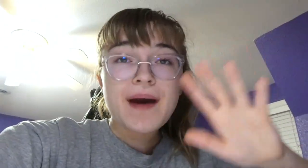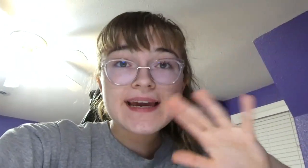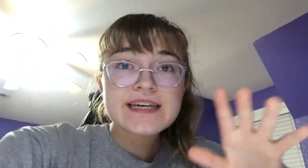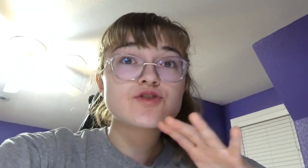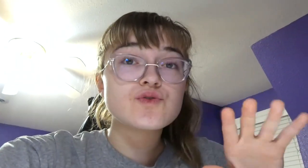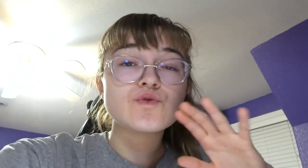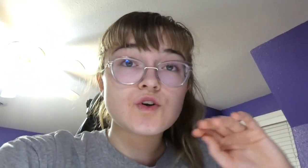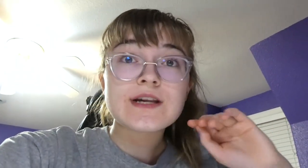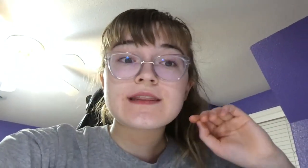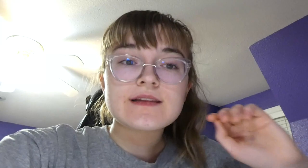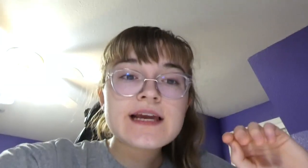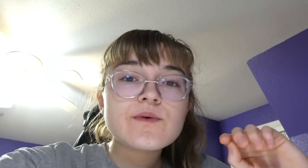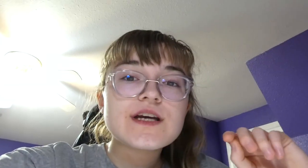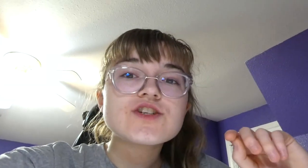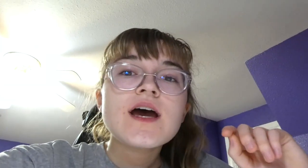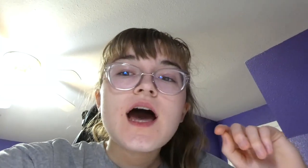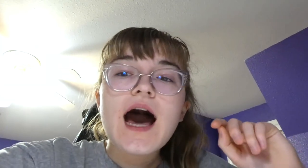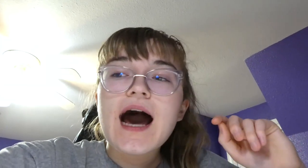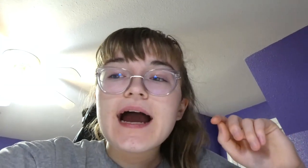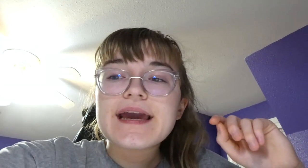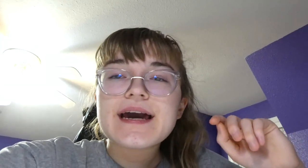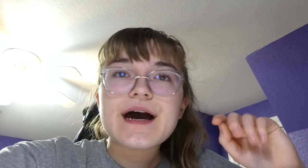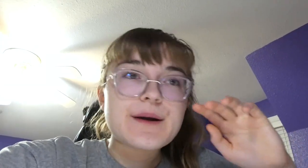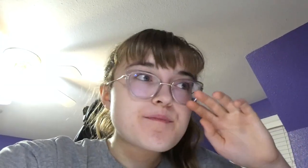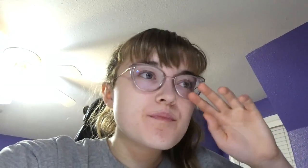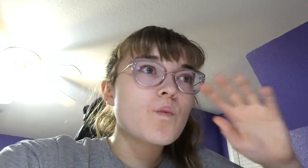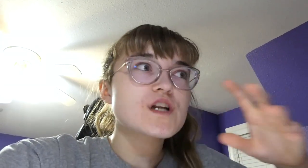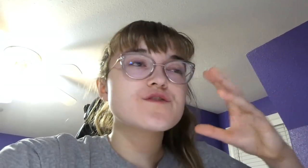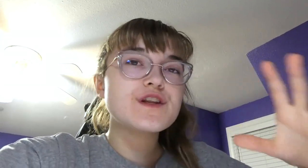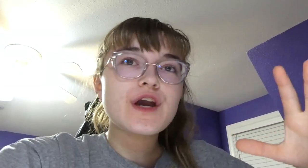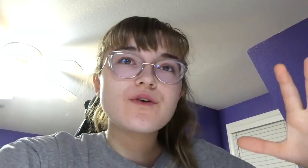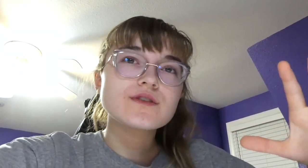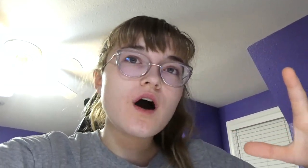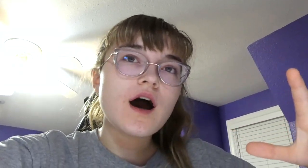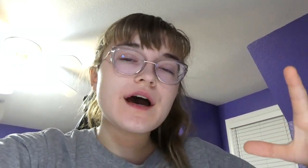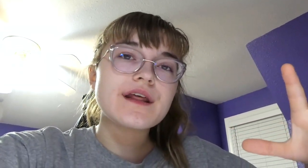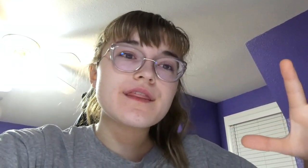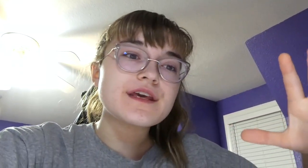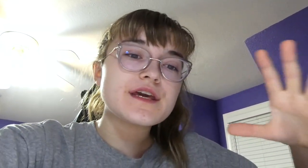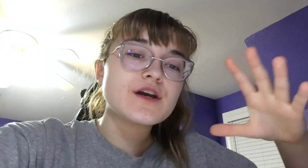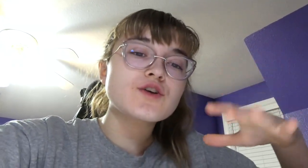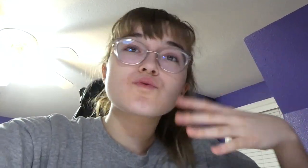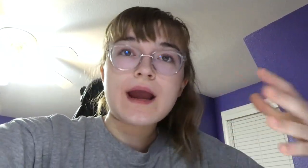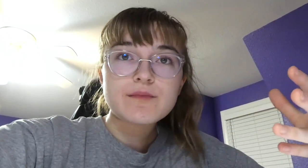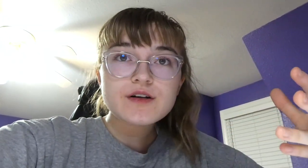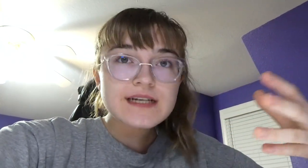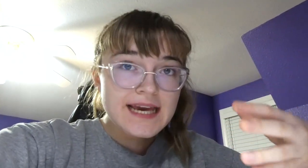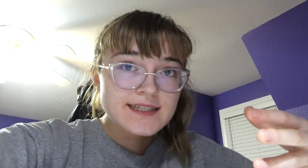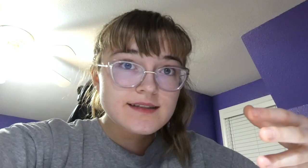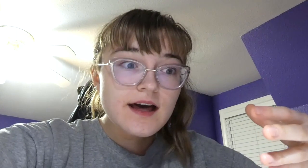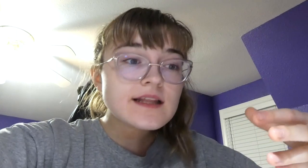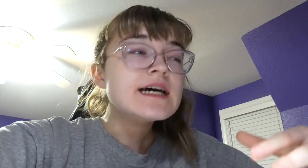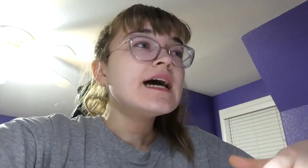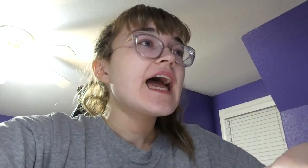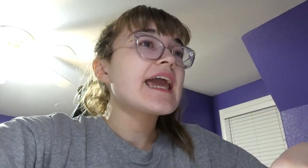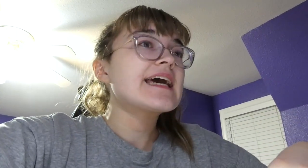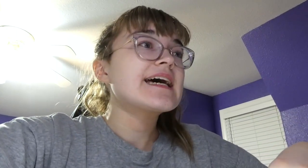back into learning the language, I, um, watched videos on the grammar in ASL and